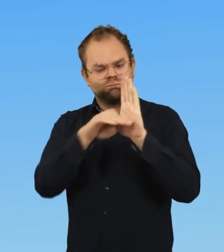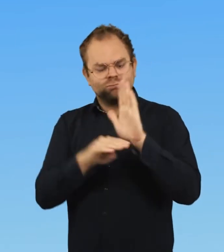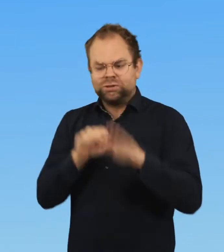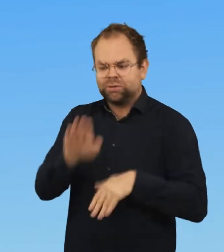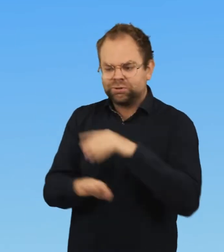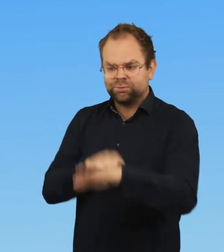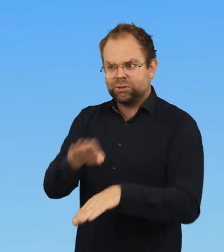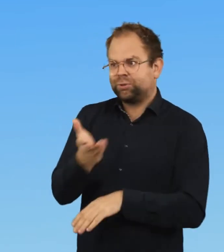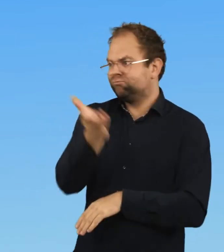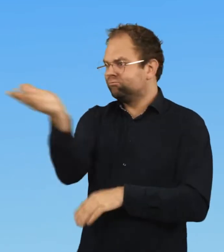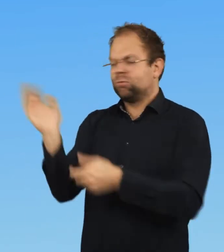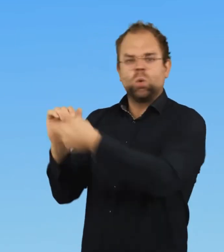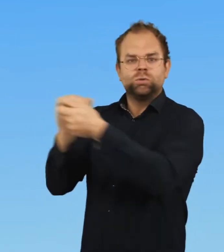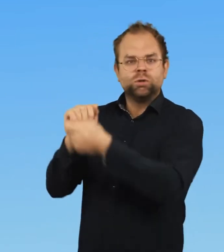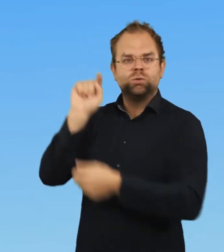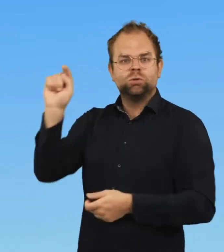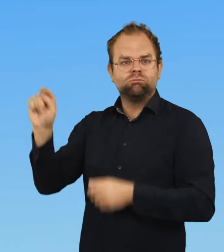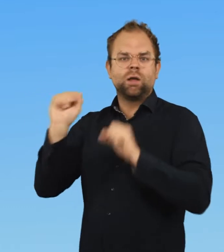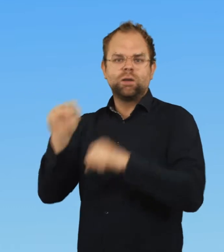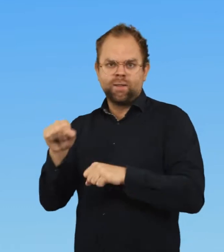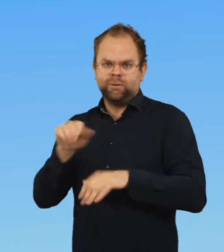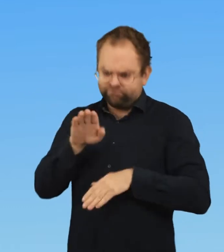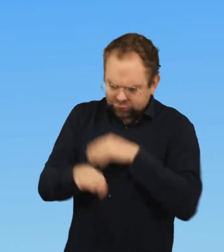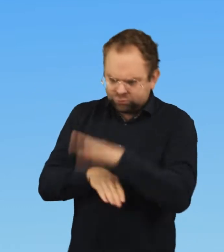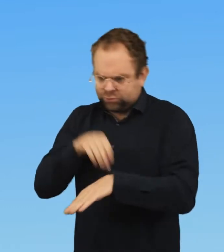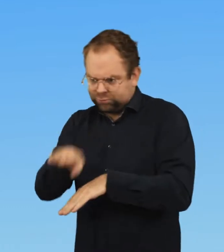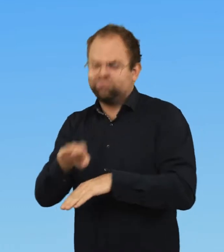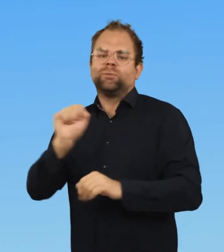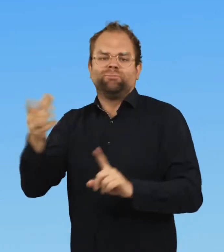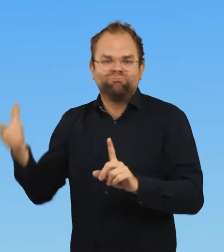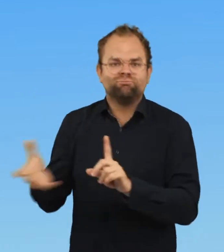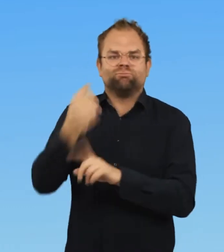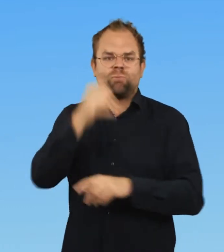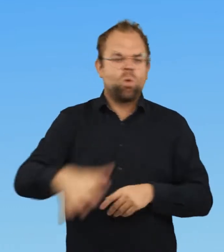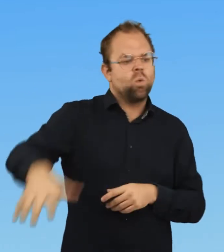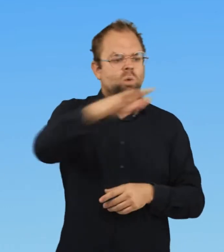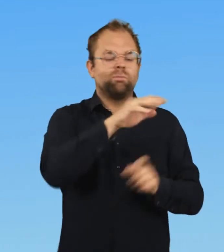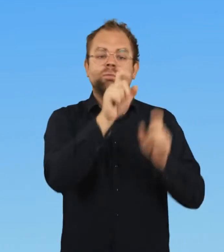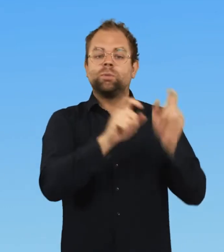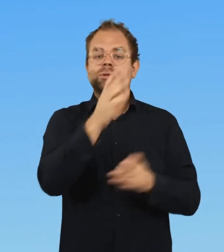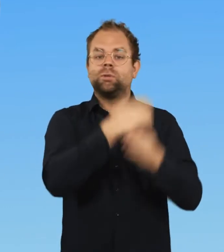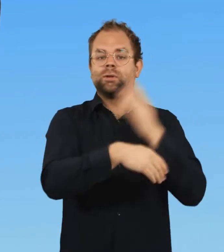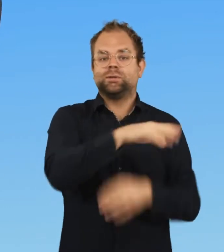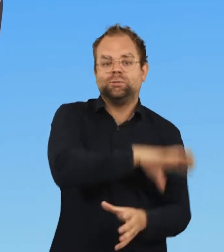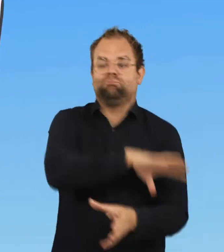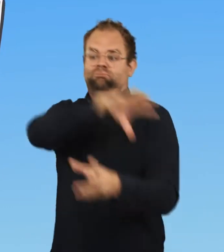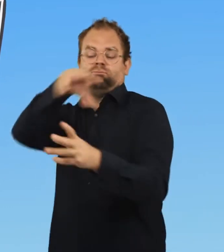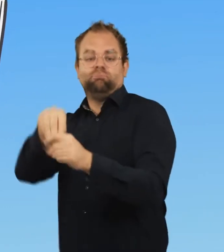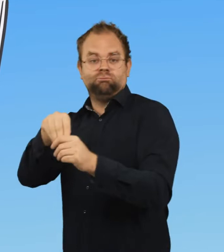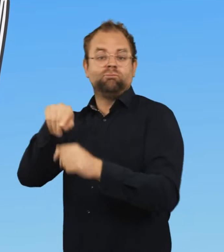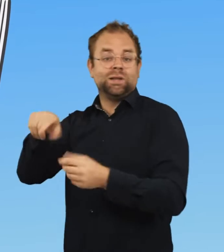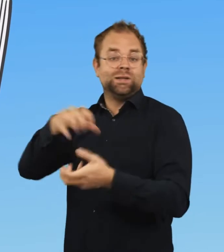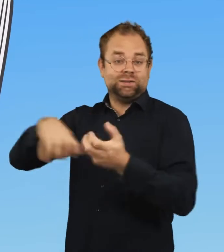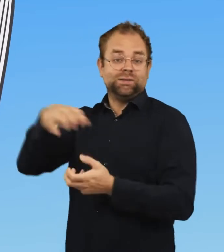steps that humanitarian actors must take to reach all persons with disabilities during any given